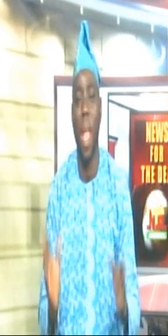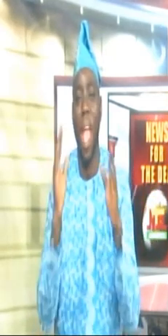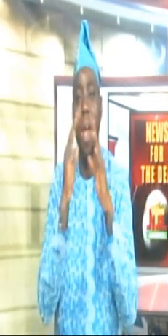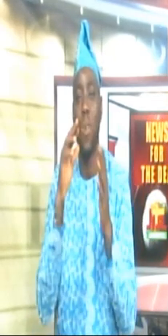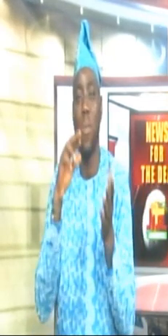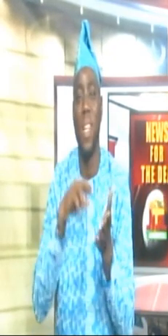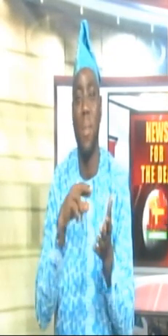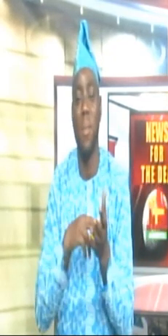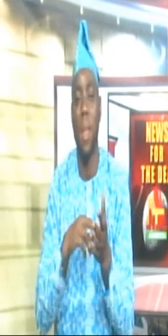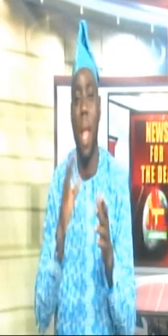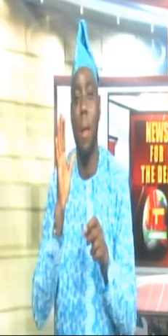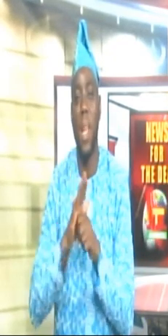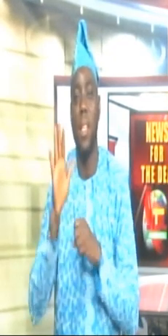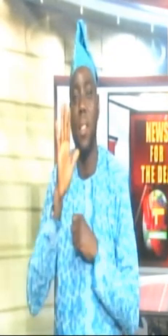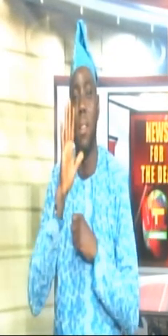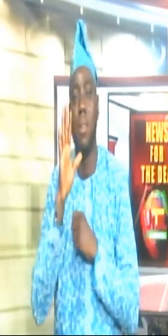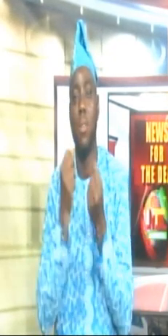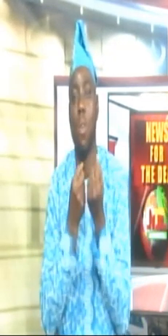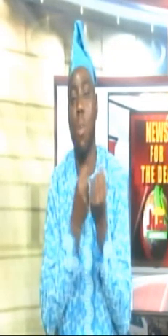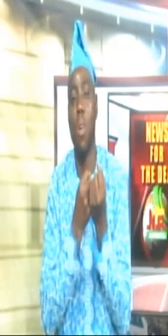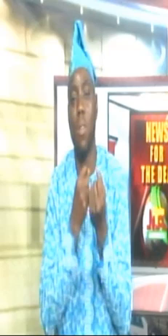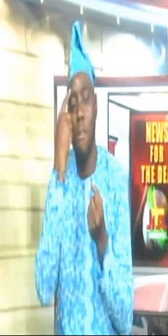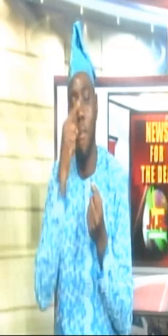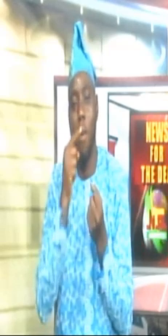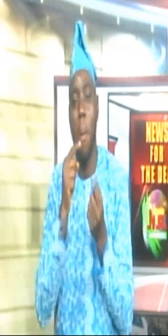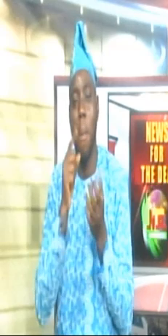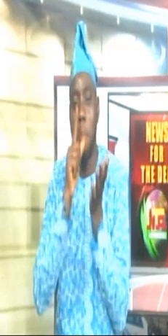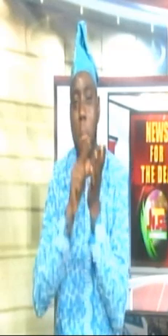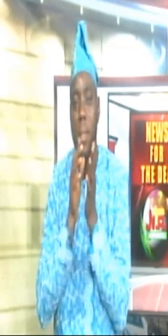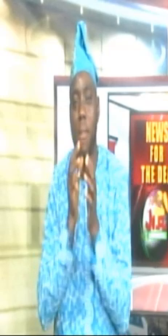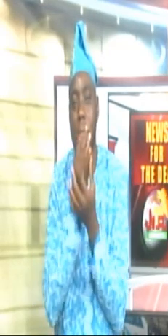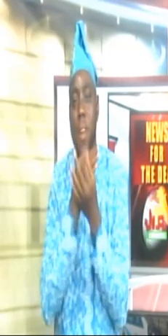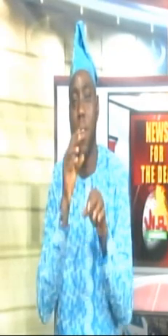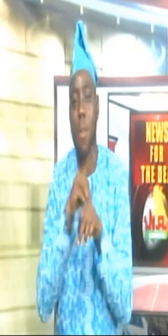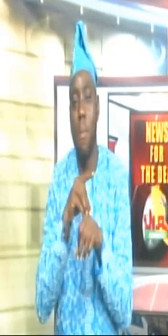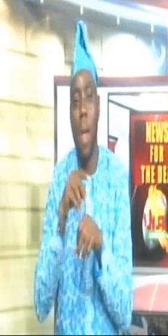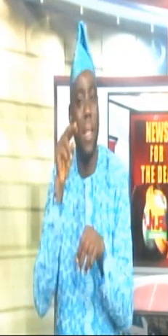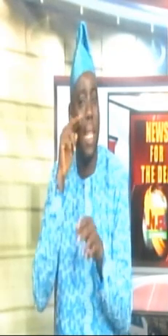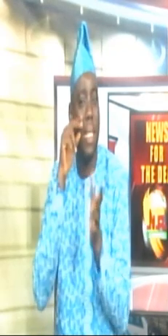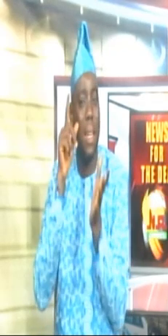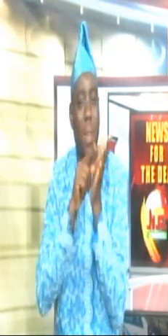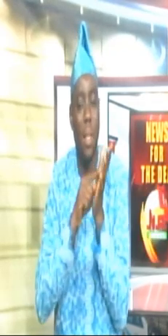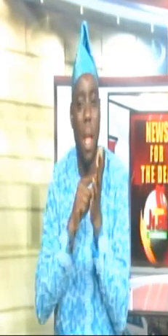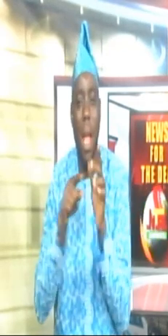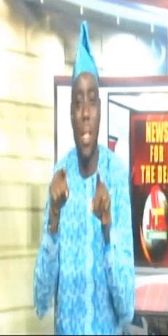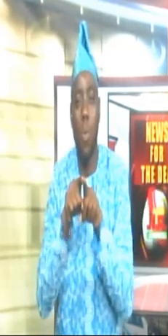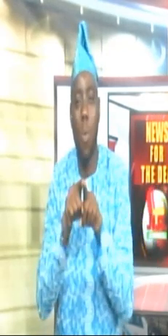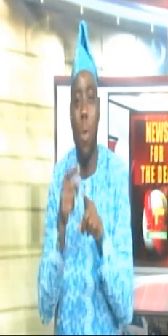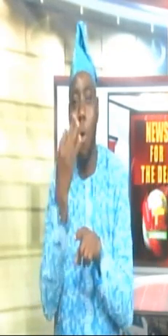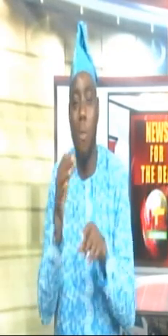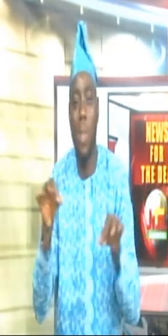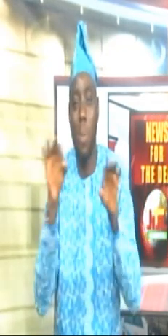Representatives has pledged its support for press freedom, acknowledging the Nigerian media as one of the most vibrant institutions in the country.